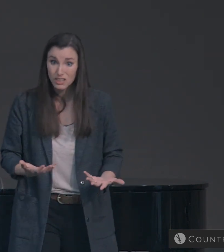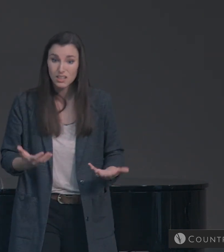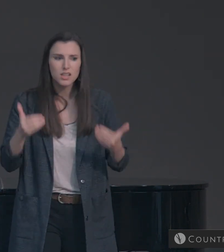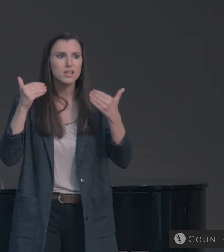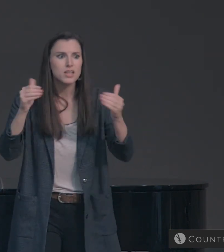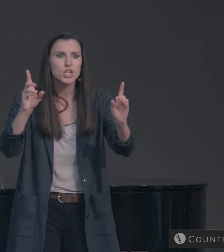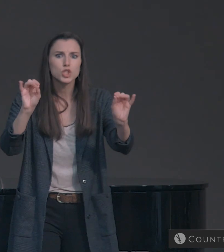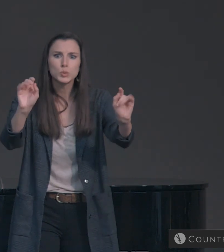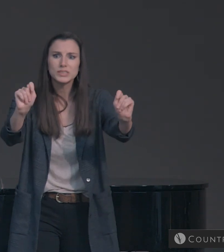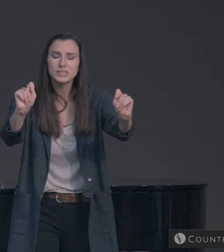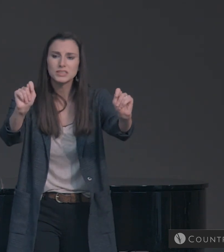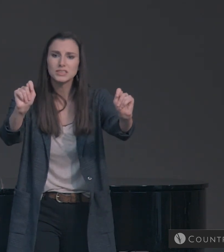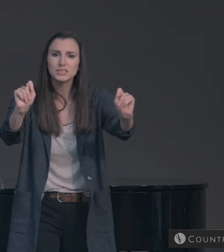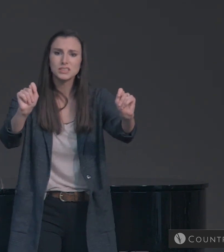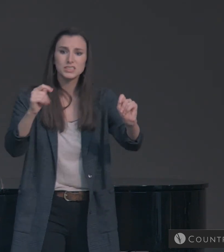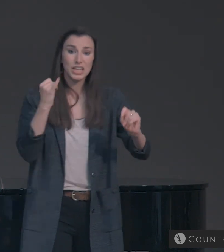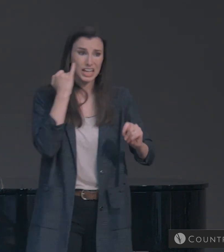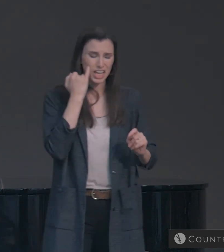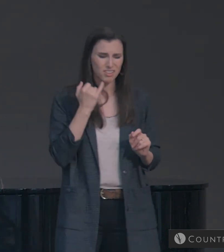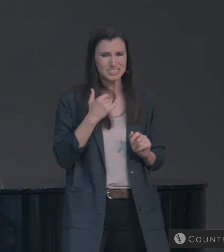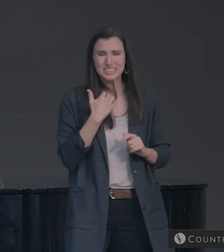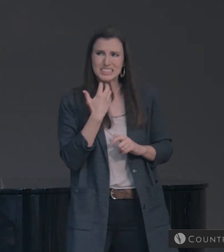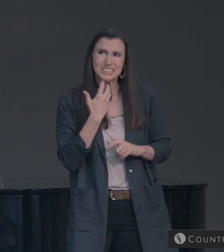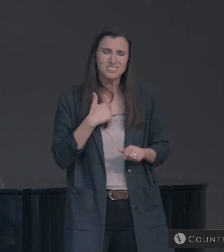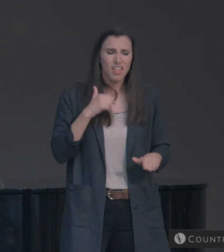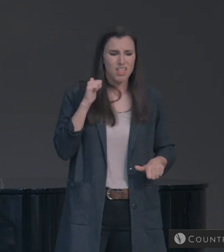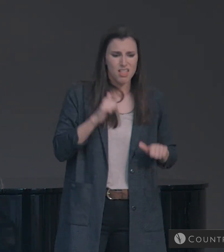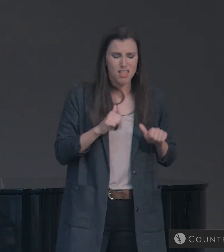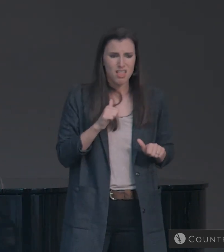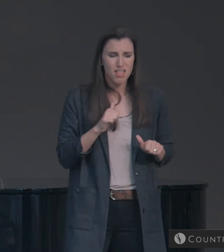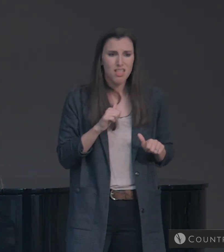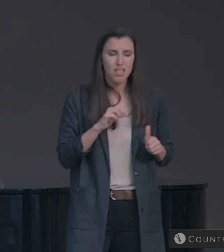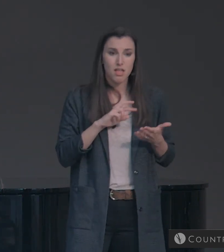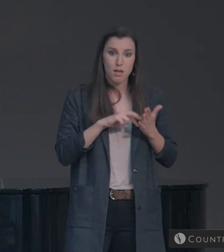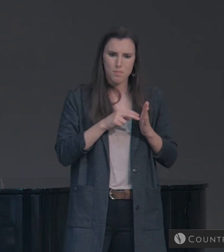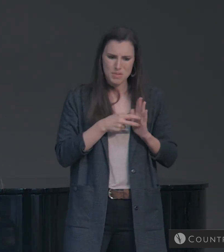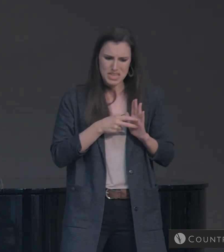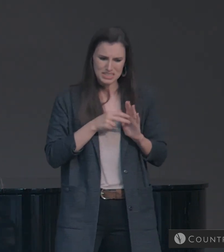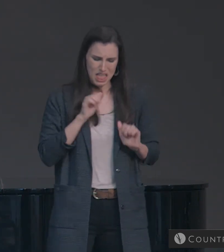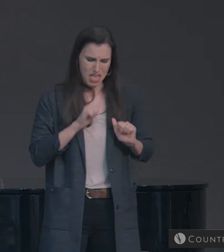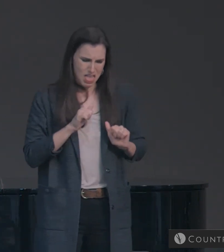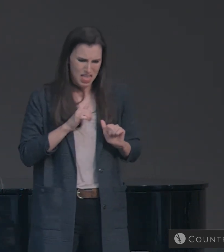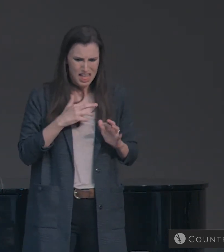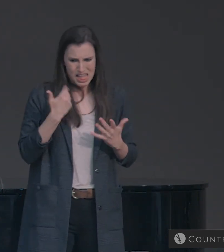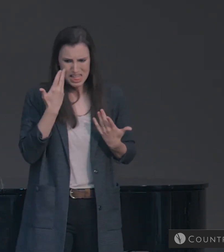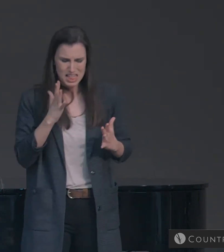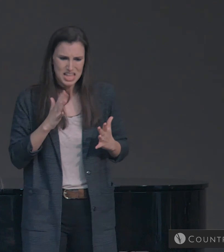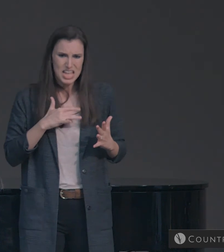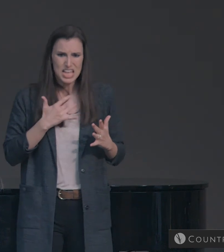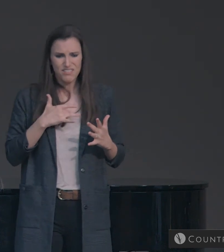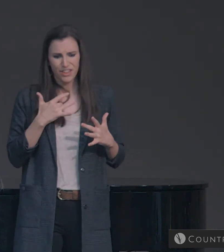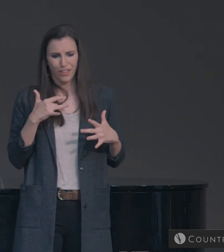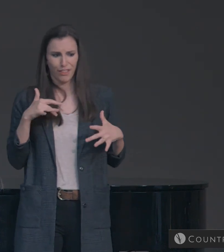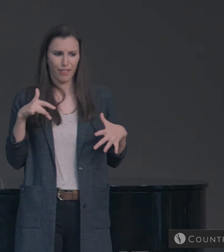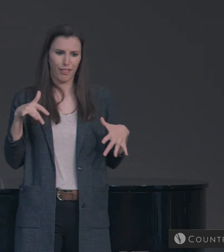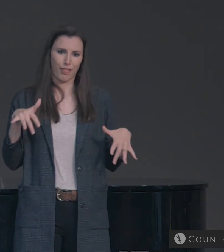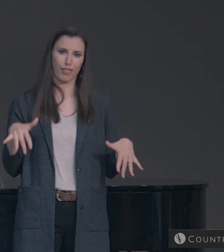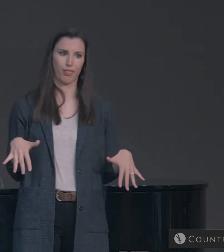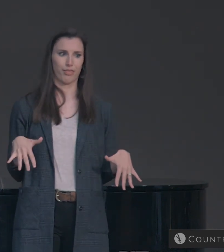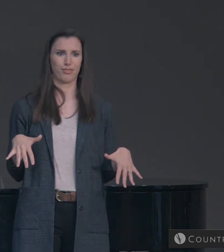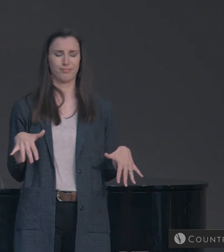Doubt leads to apathy and discouragement and a wasted, unstable life.